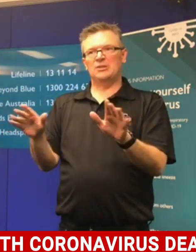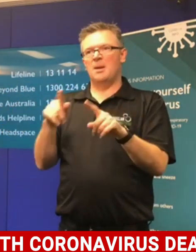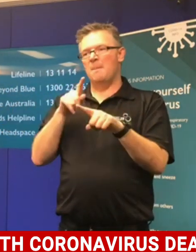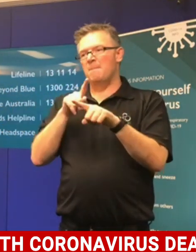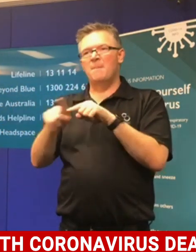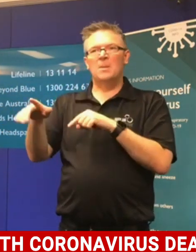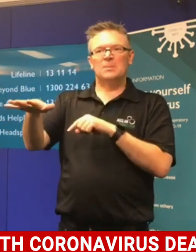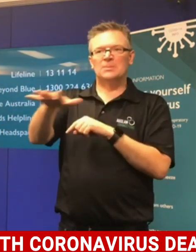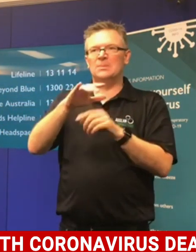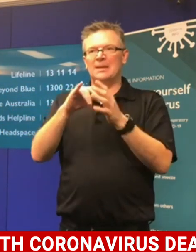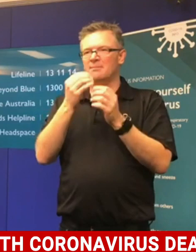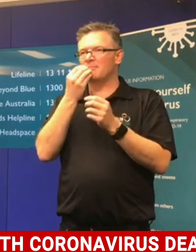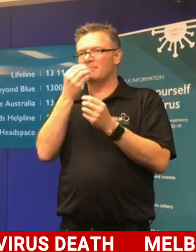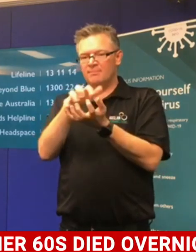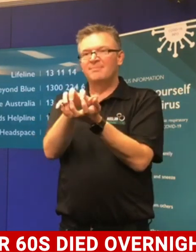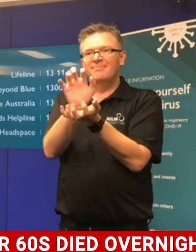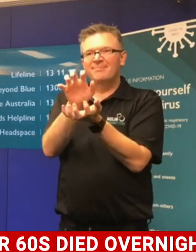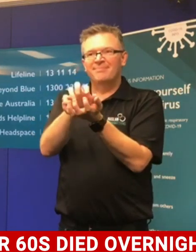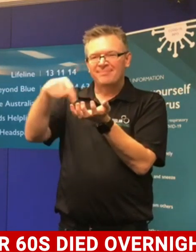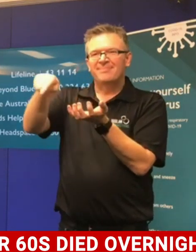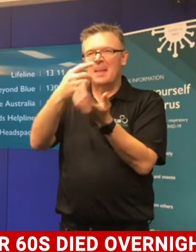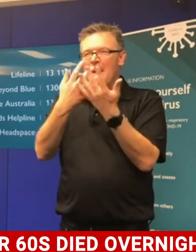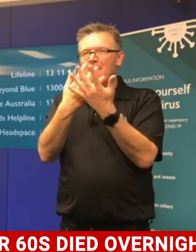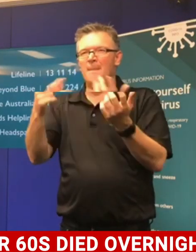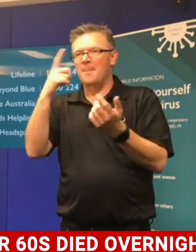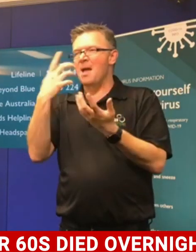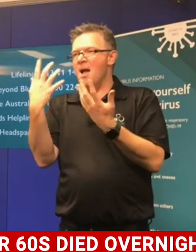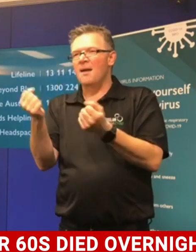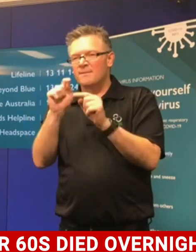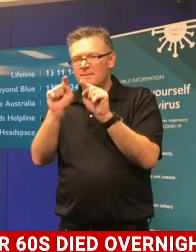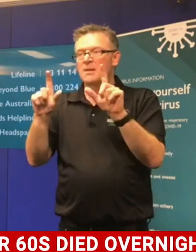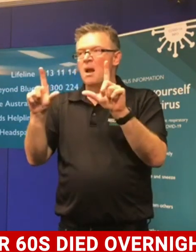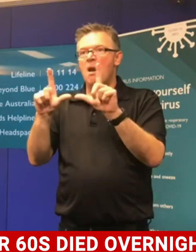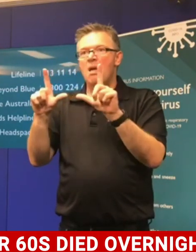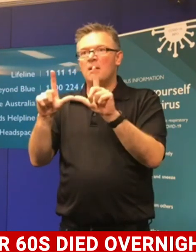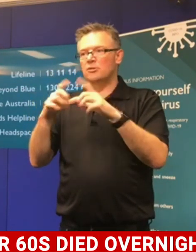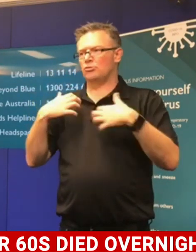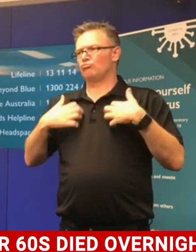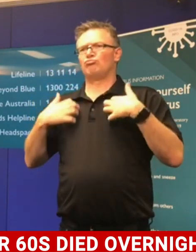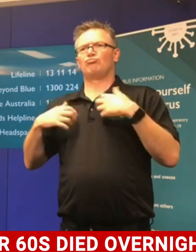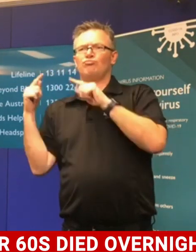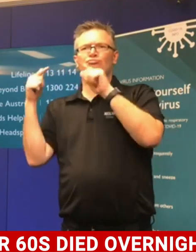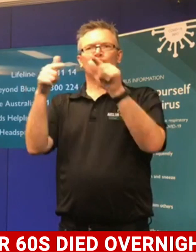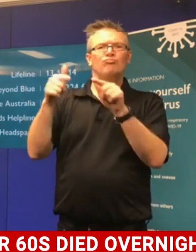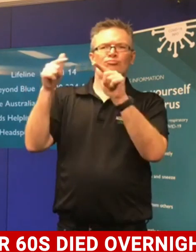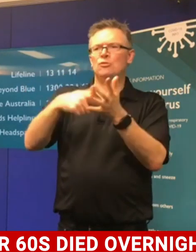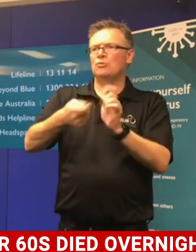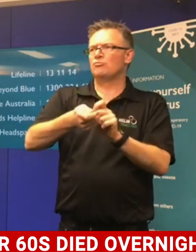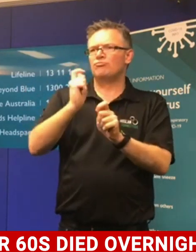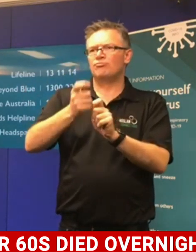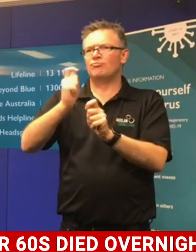several thousand, more than 3,000 people are licensed and they will normally head to small communities on the